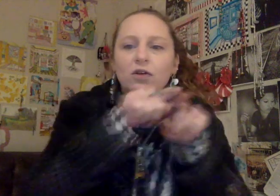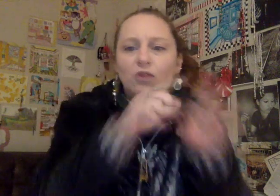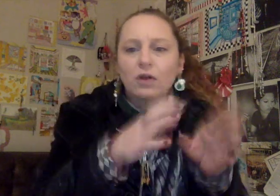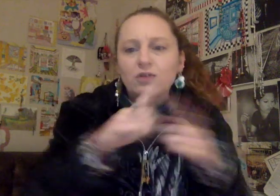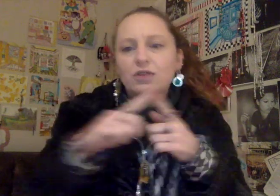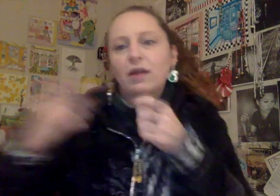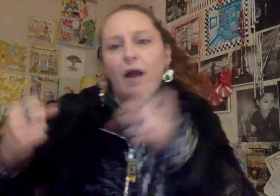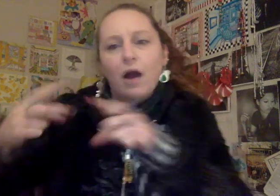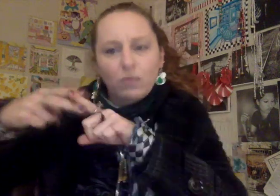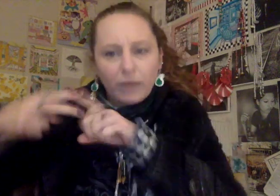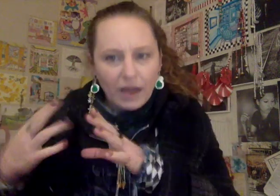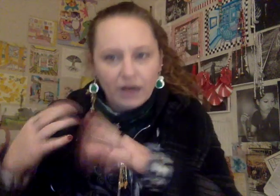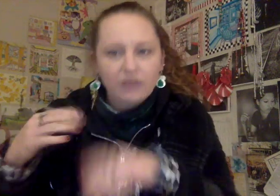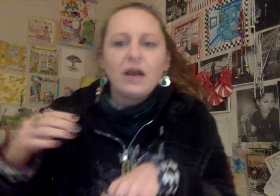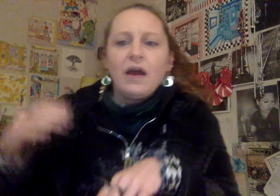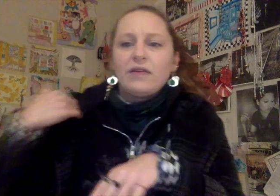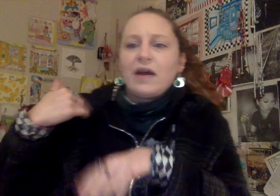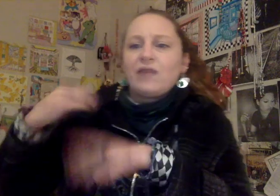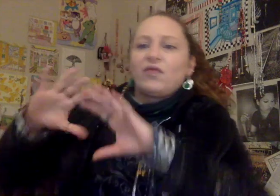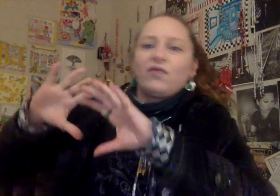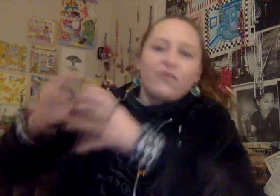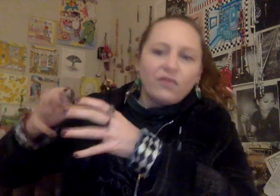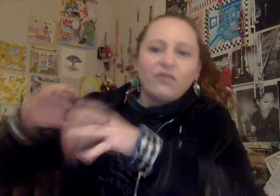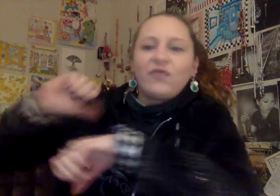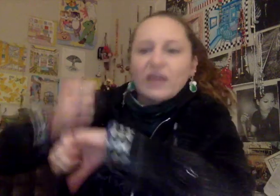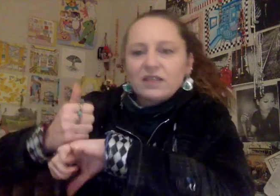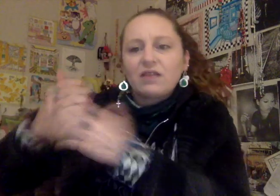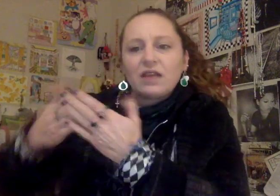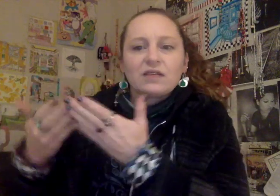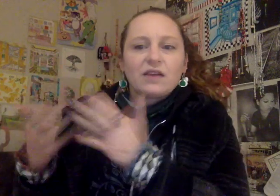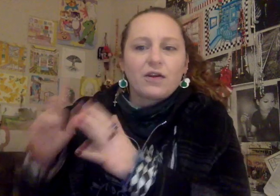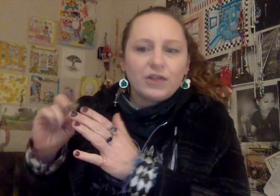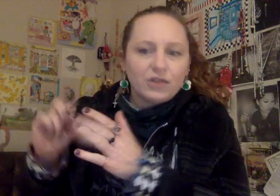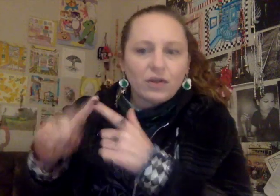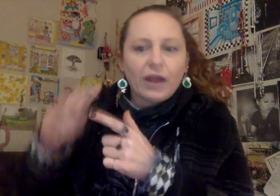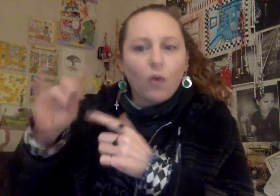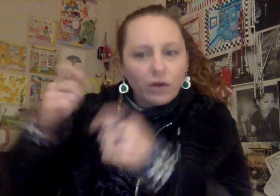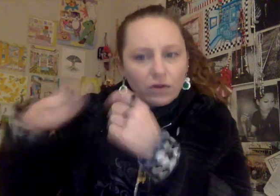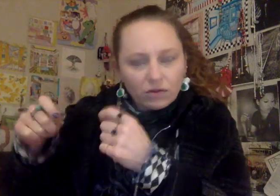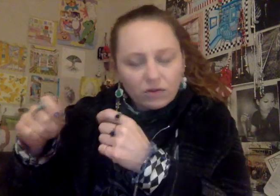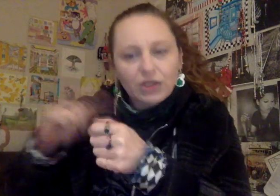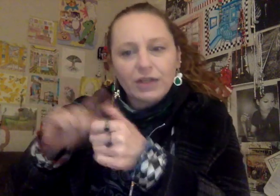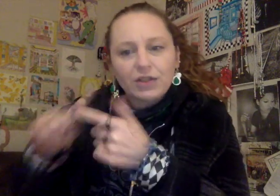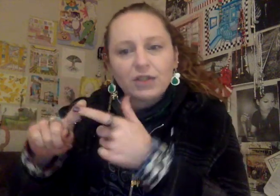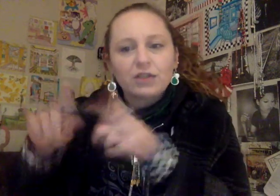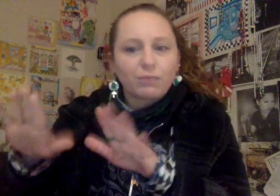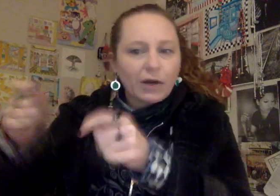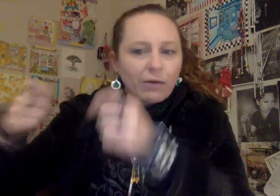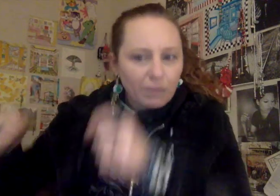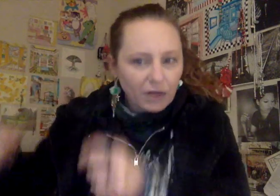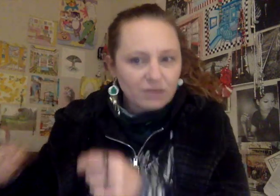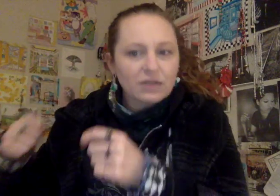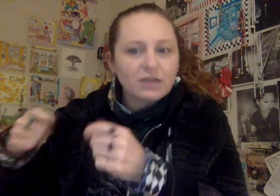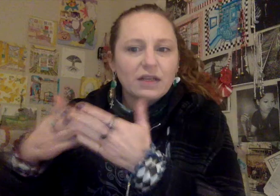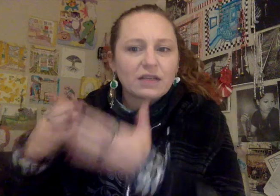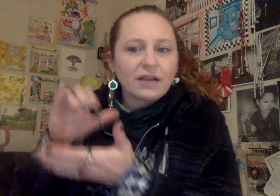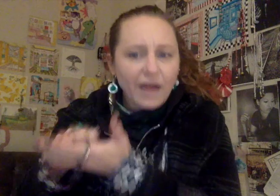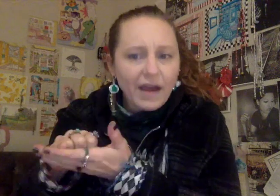astrologers to auto mechanics. They have fixed things they already do, like oil changes, brake replacements, things like that,